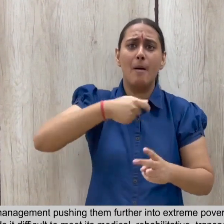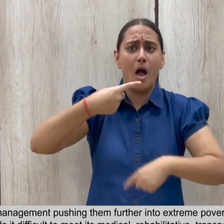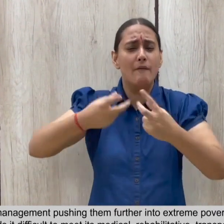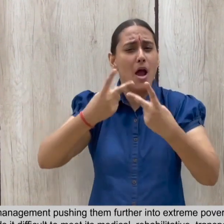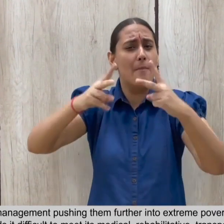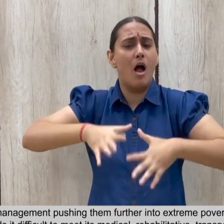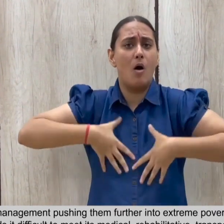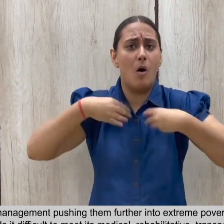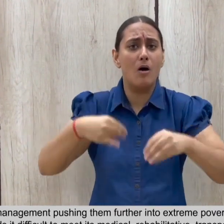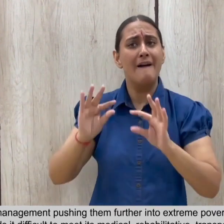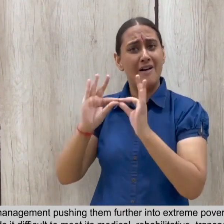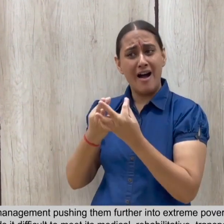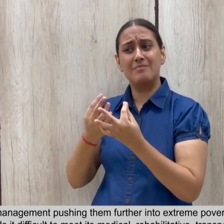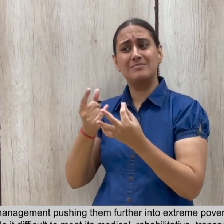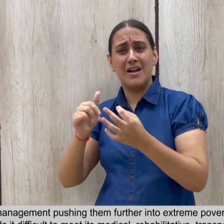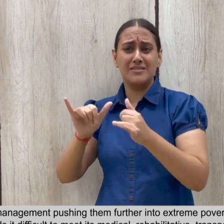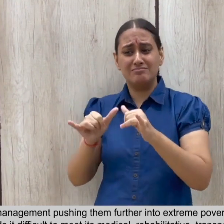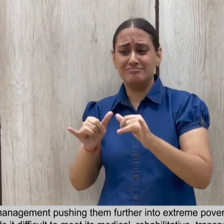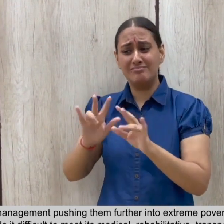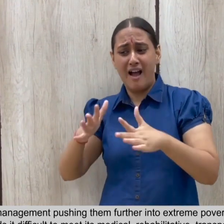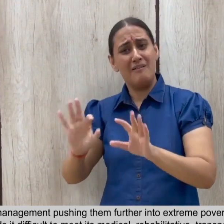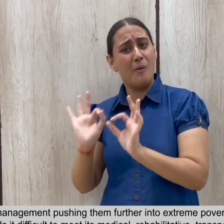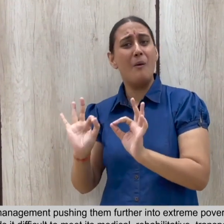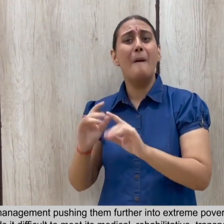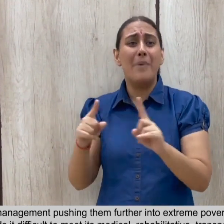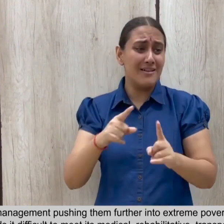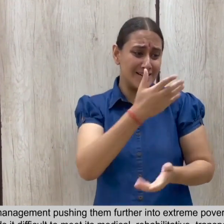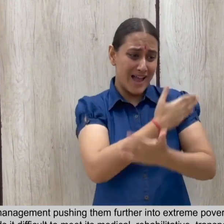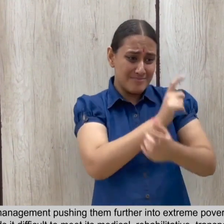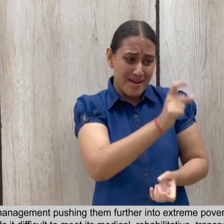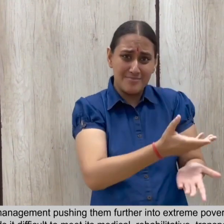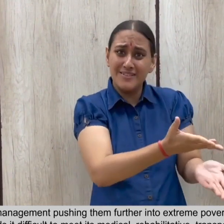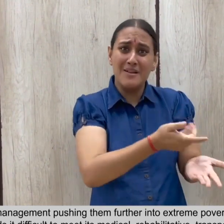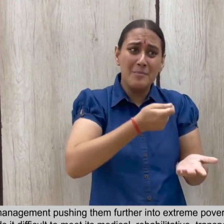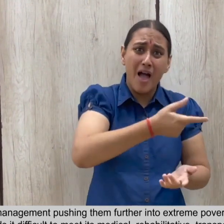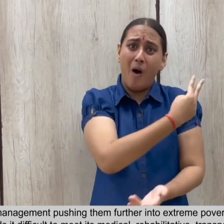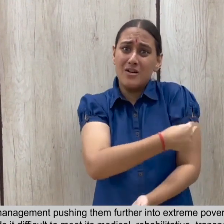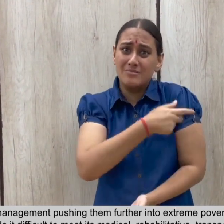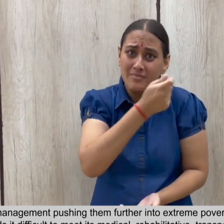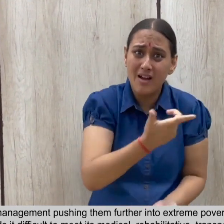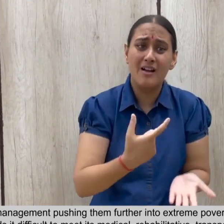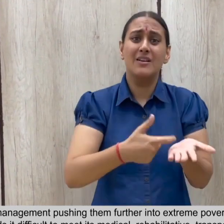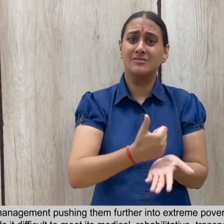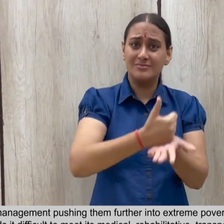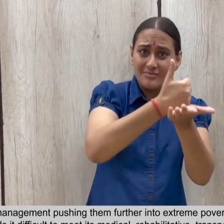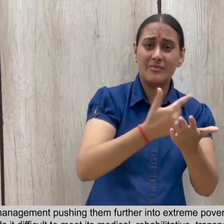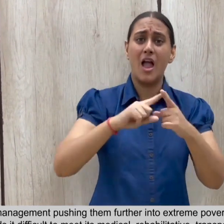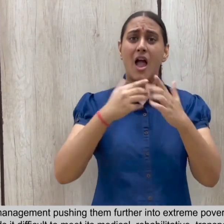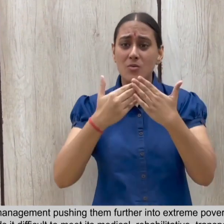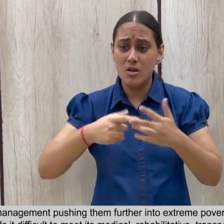of disability management pushing them further into extreme poverty. Even an average income earning family finds it difficult to